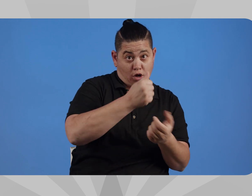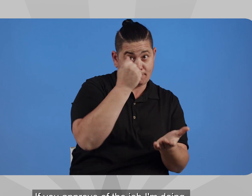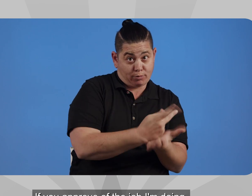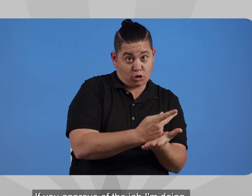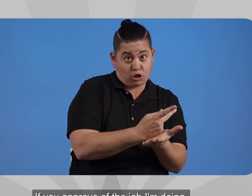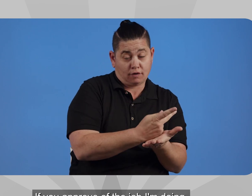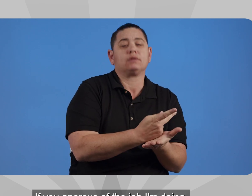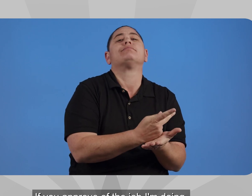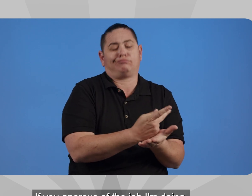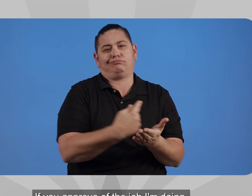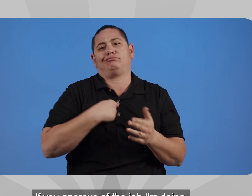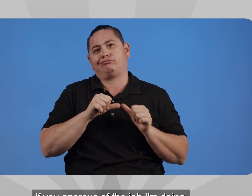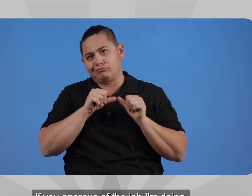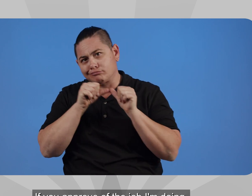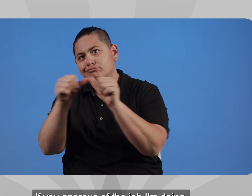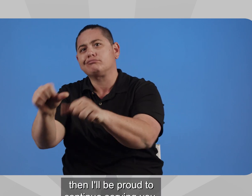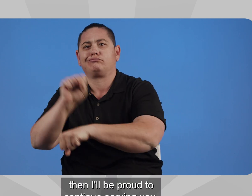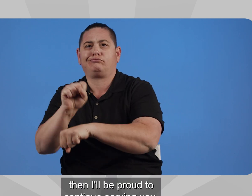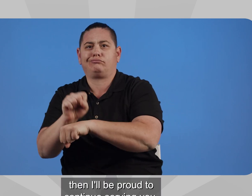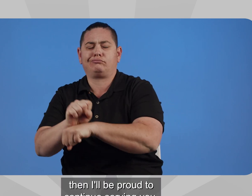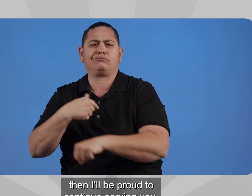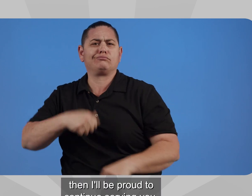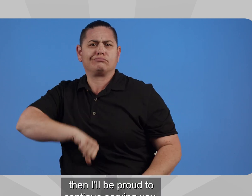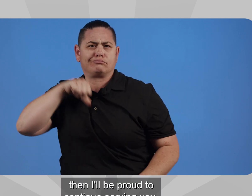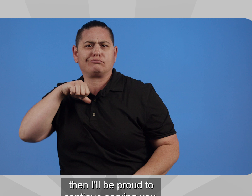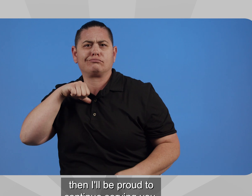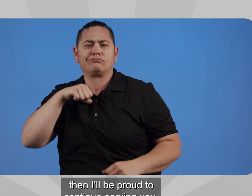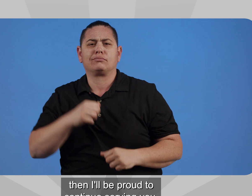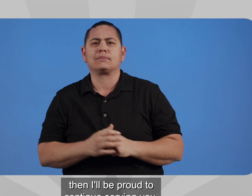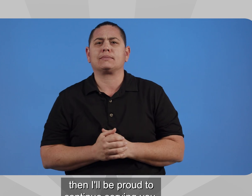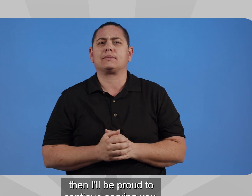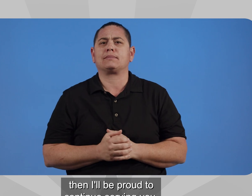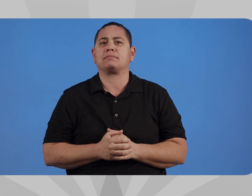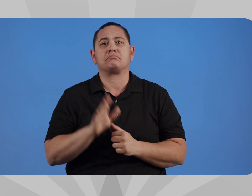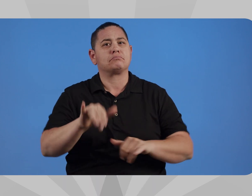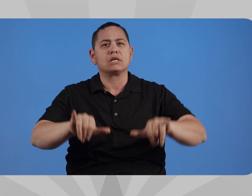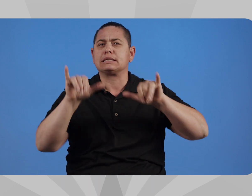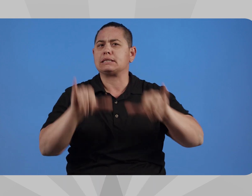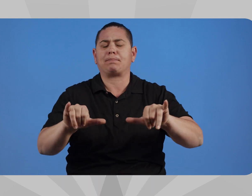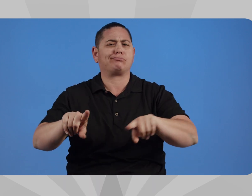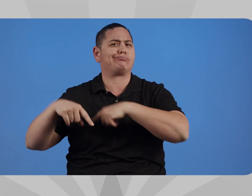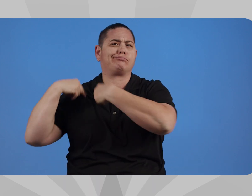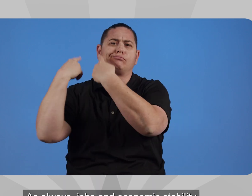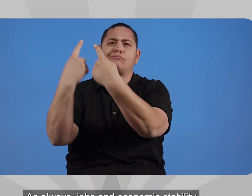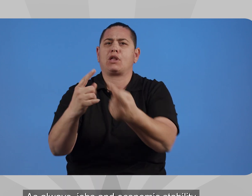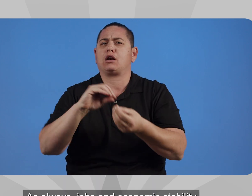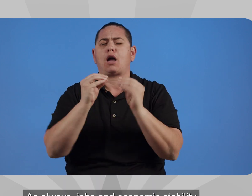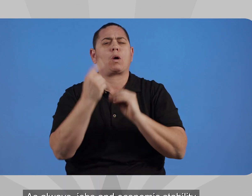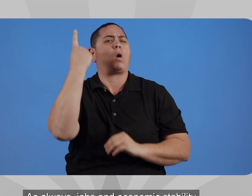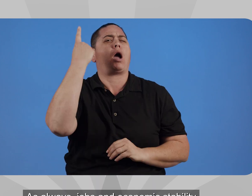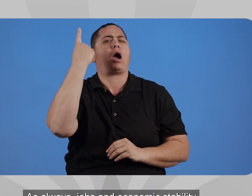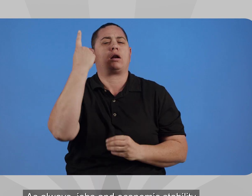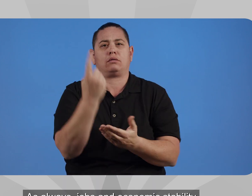If you approve of the job I'm doing, then I'll be proud to continue serving you. As